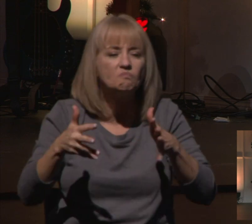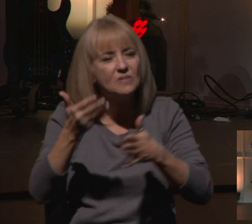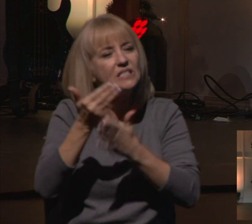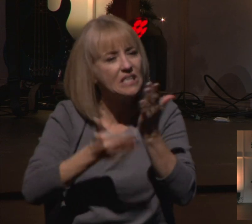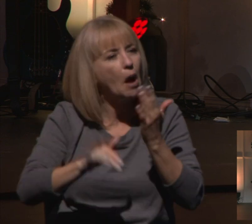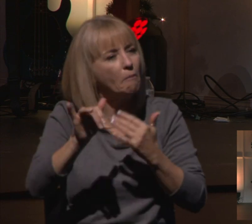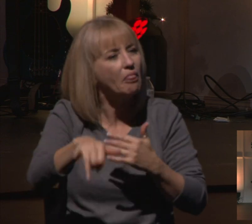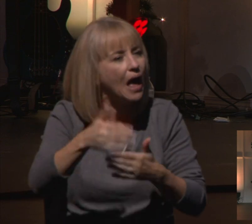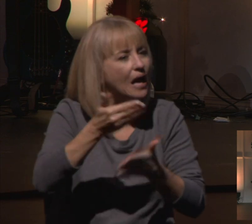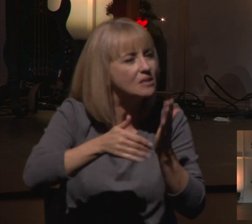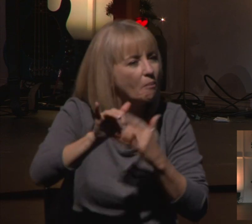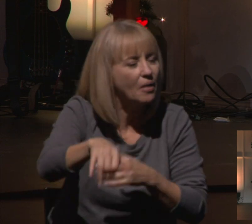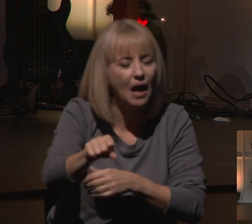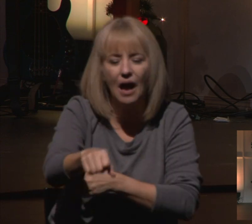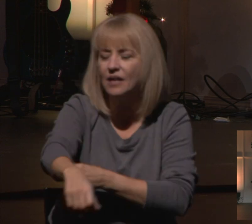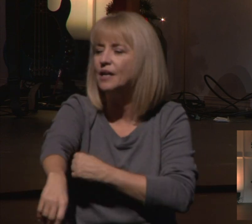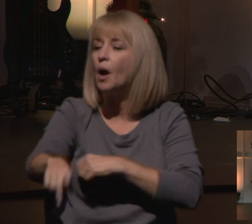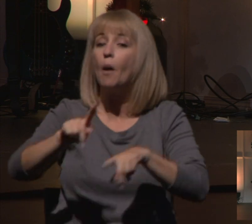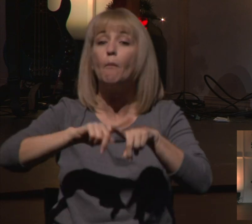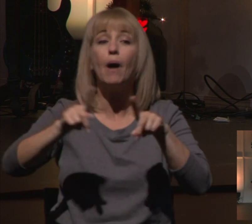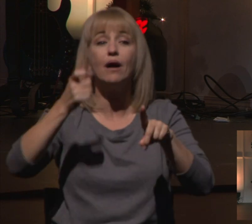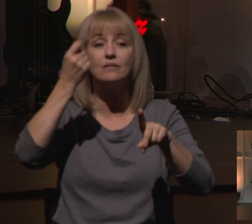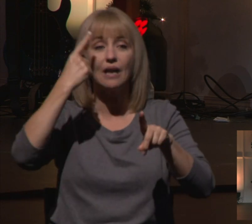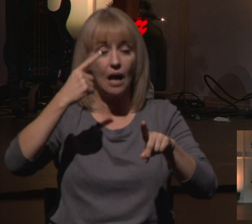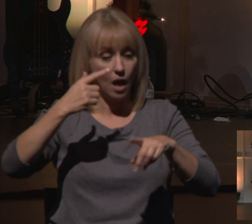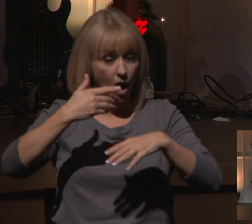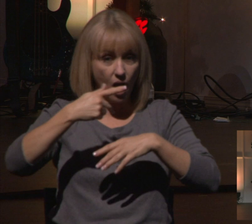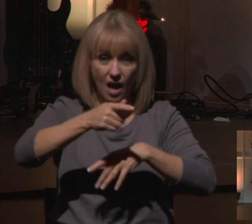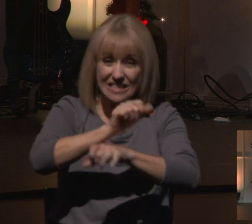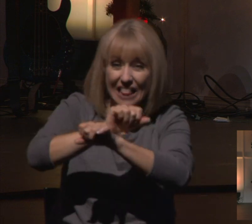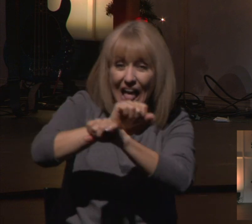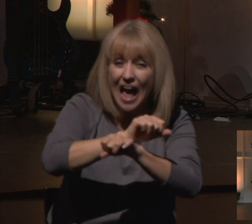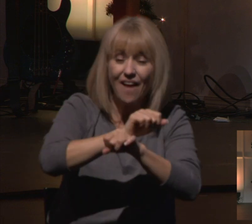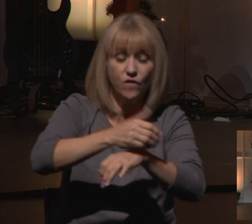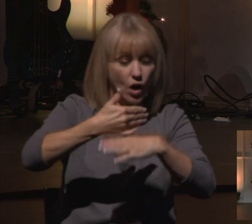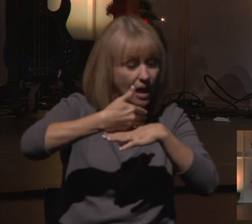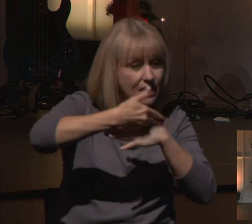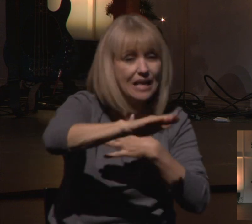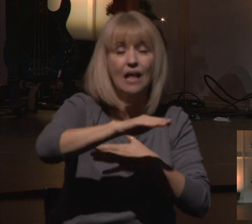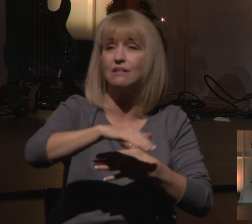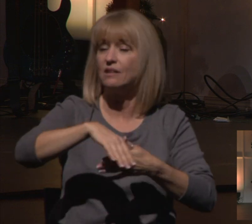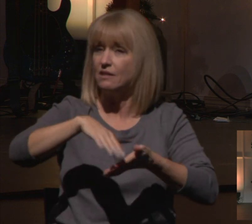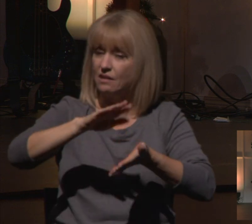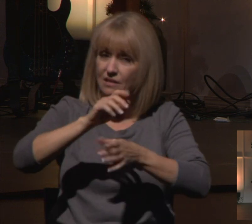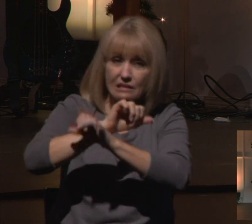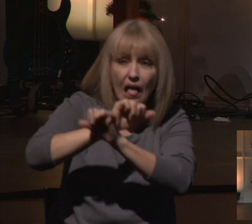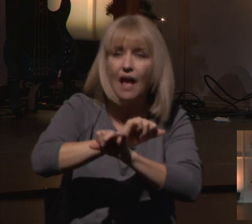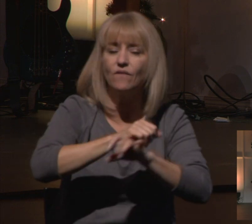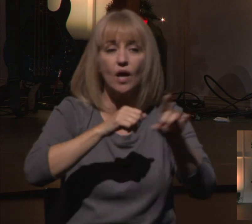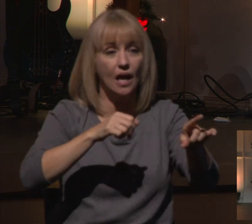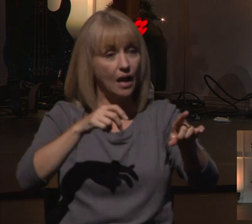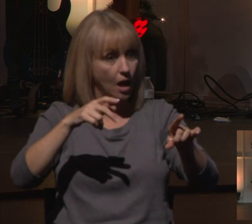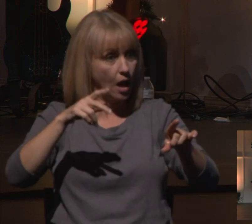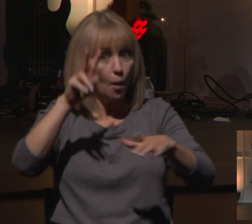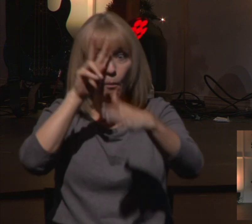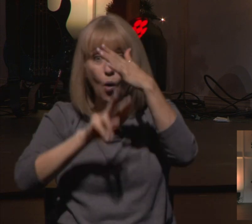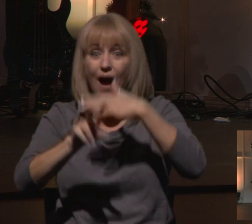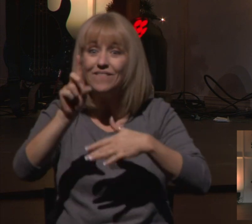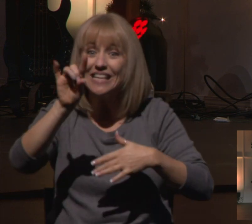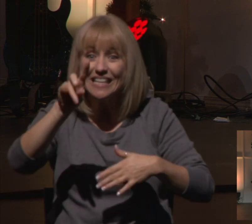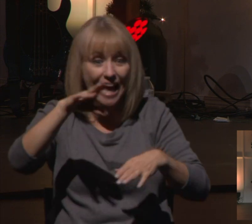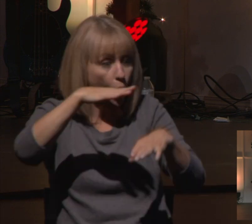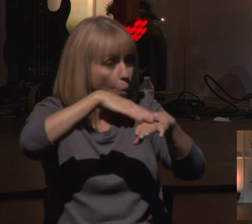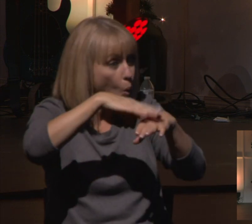and before the exile, they would come into the scene, and they would warn Israel of the sins that they had committed. They would stand up in front of the nation and say,